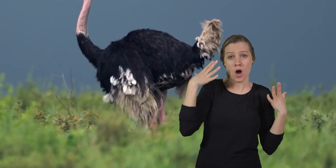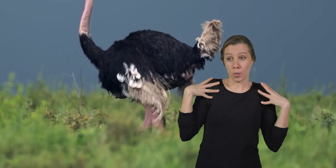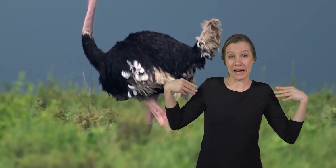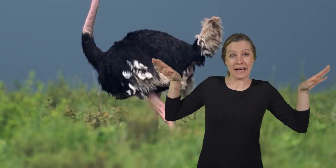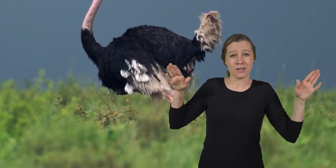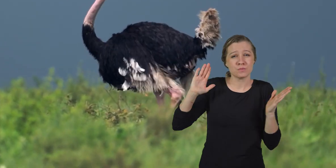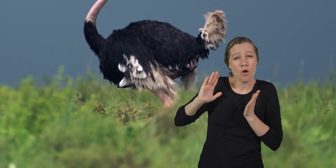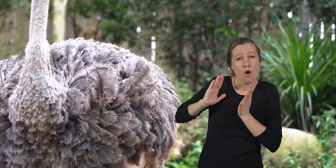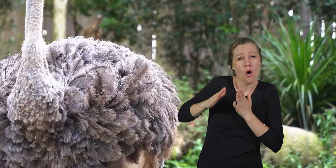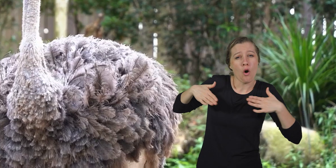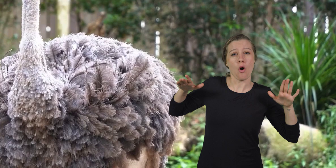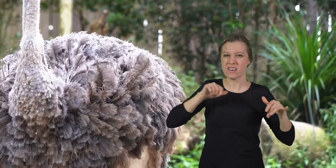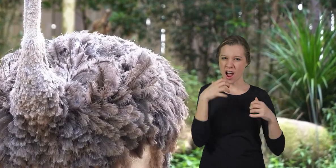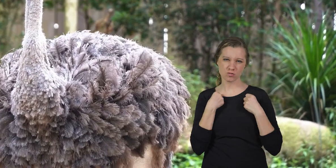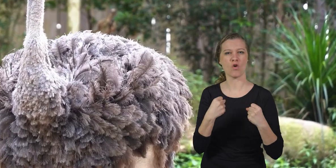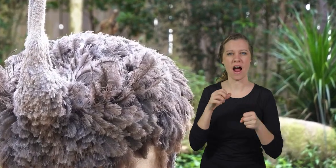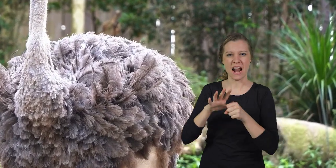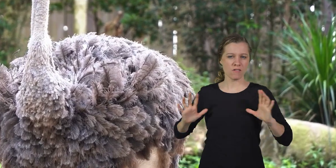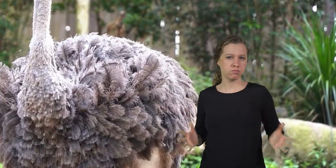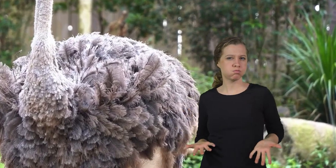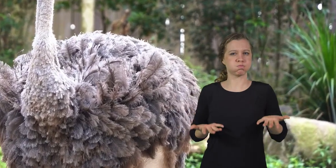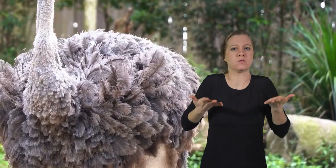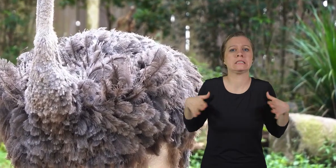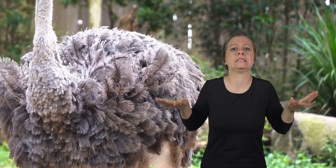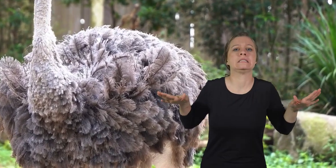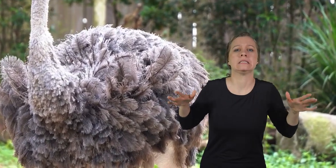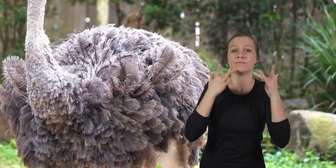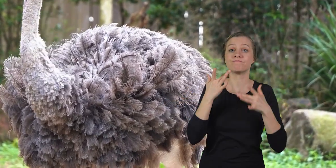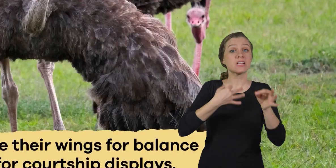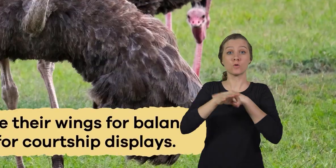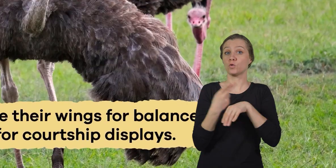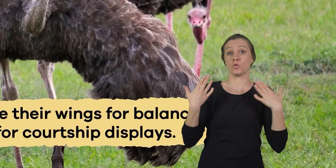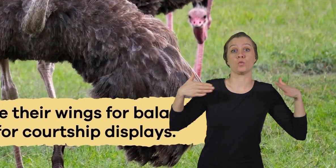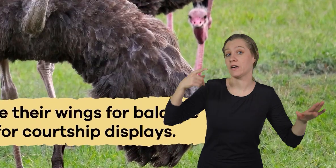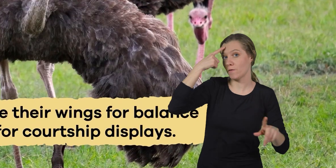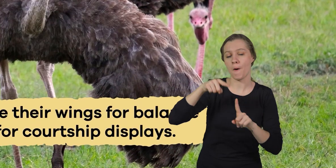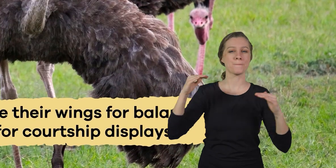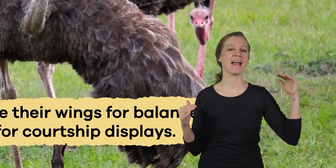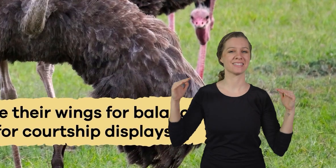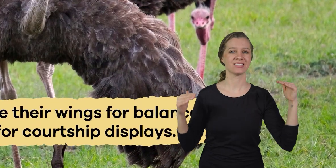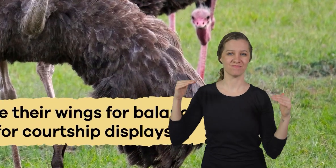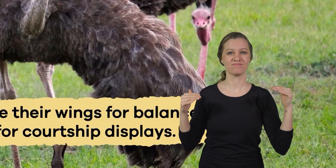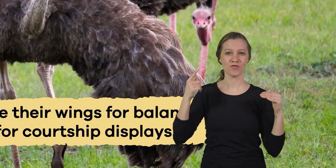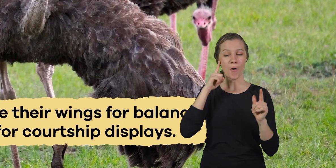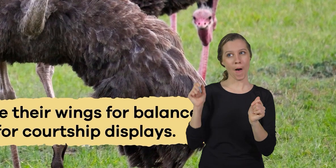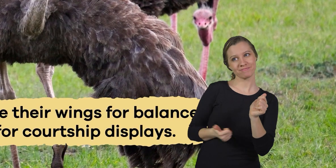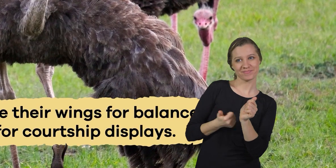are too small and not strong enough to lift them up. Instead, they use their wings for balance and for courtship